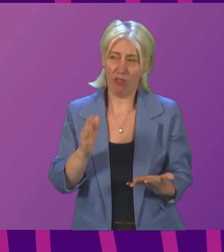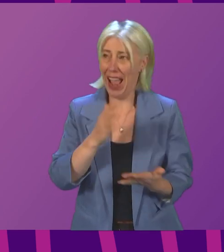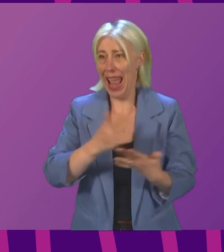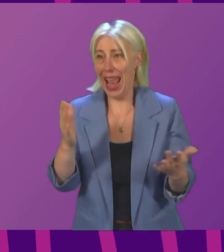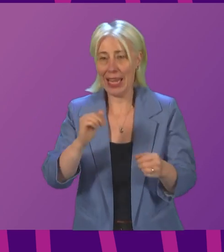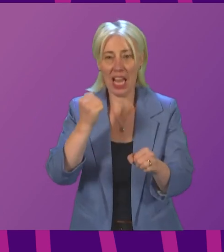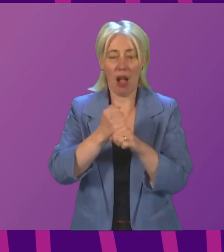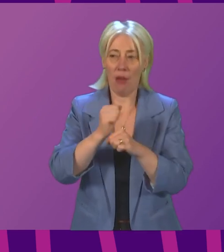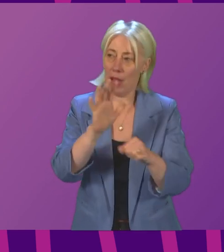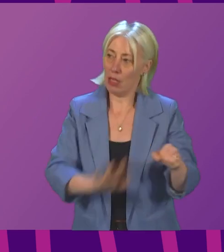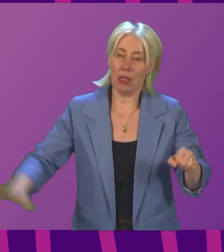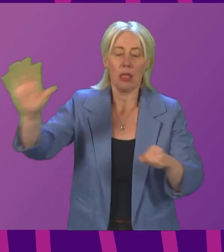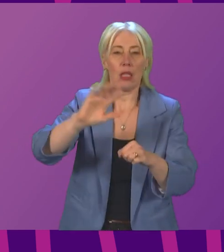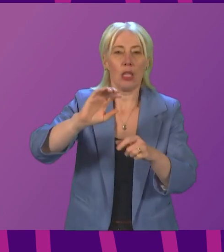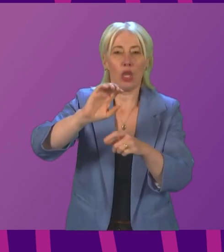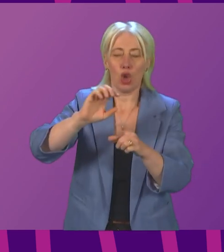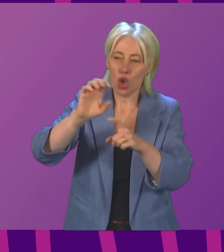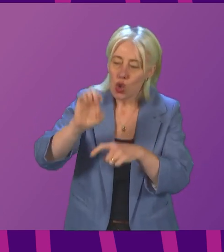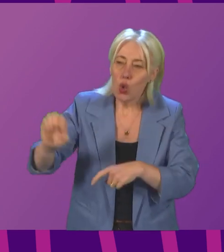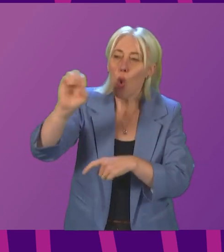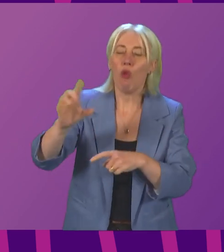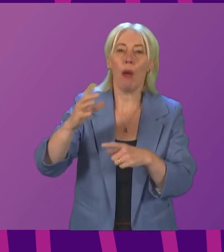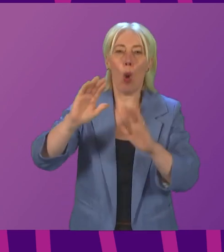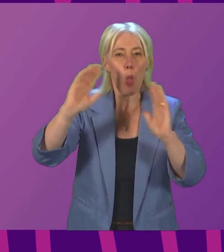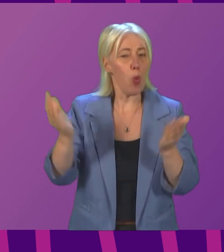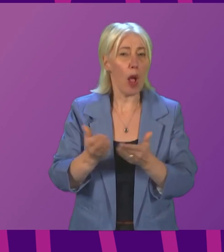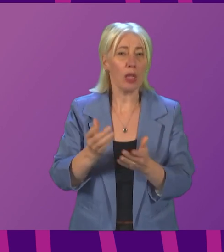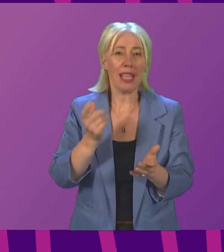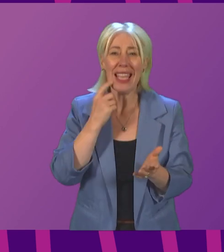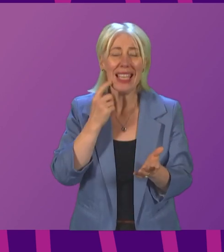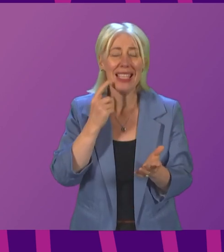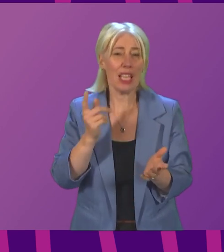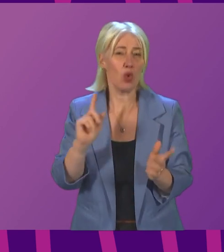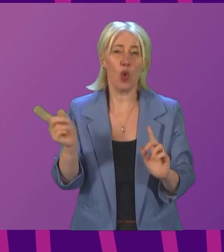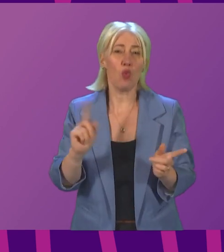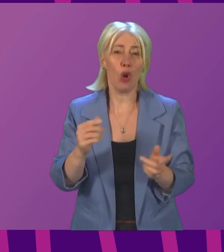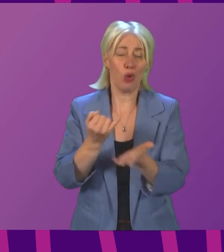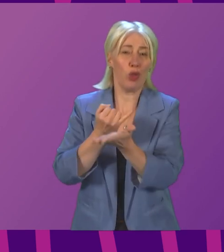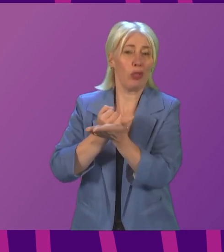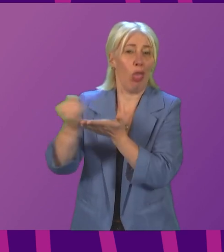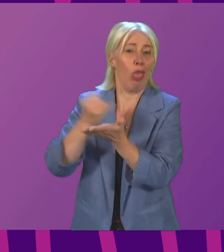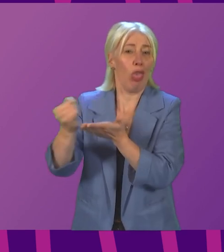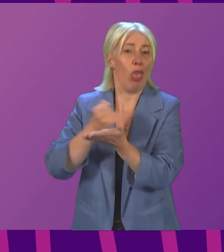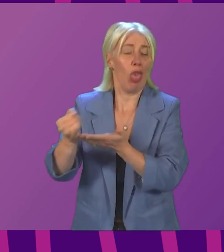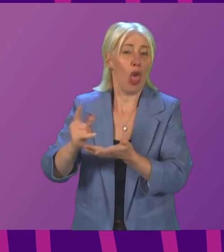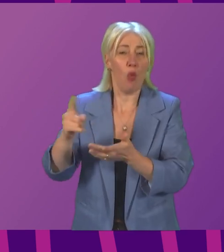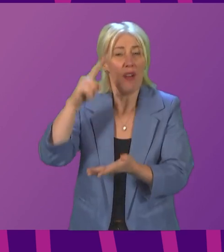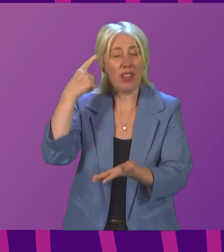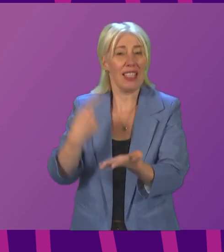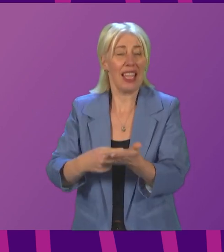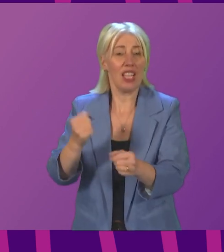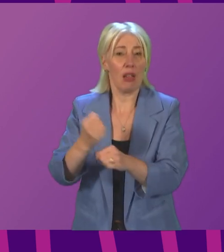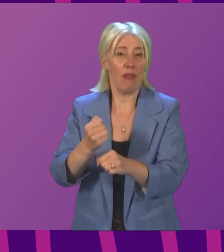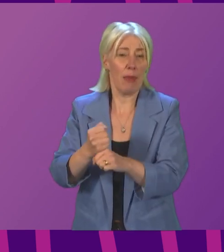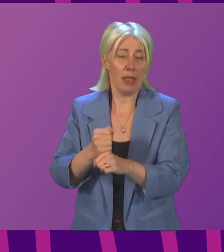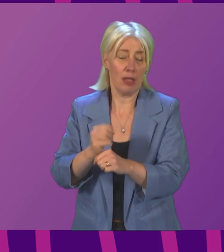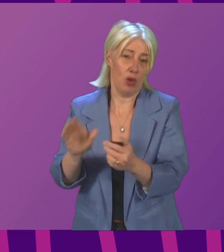or much of the world to do nothing in the face of this virus. The easiest thing, of course, is to oppose everything that governments decide to do to try to